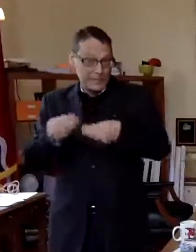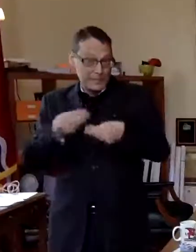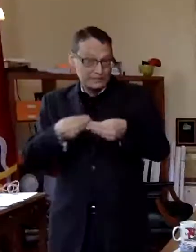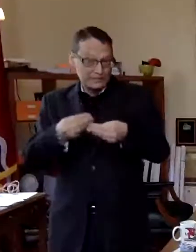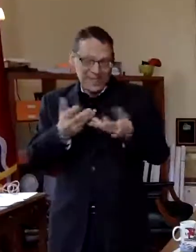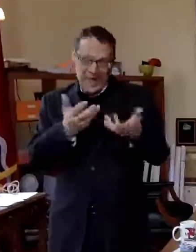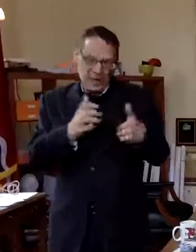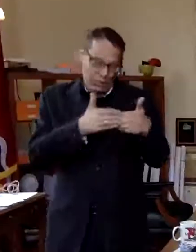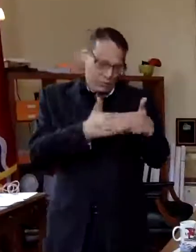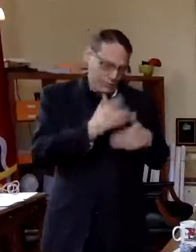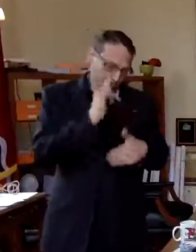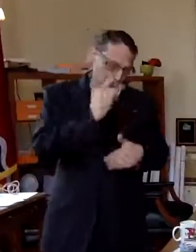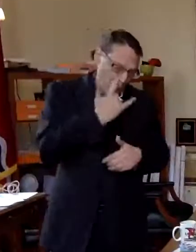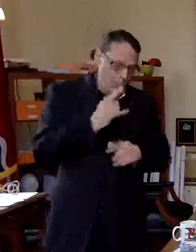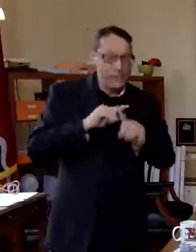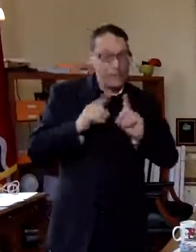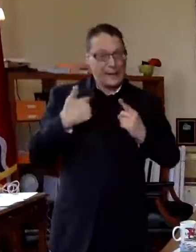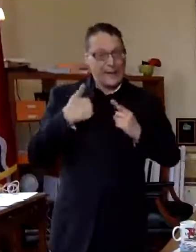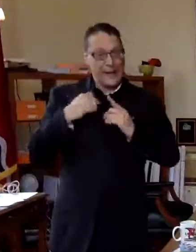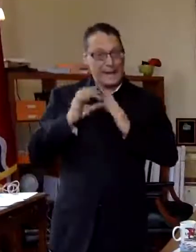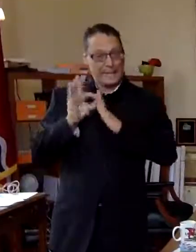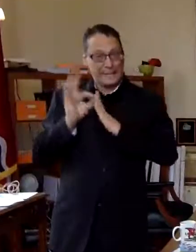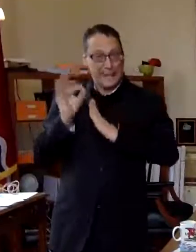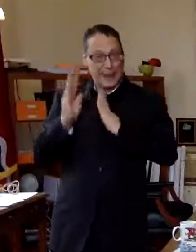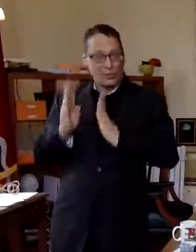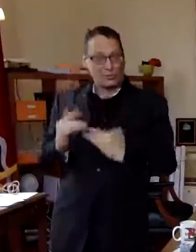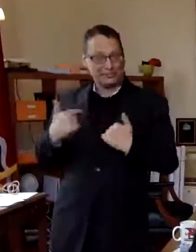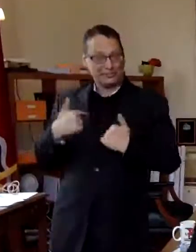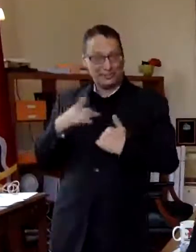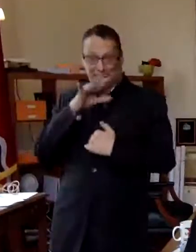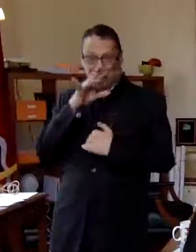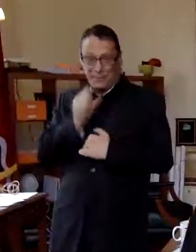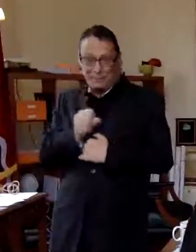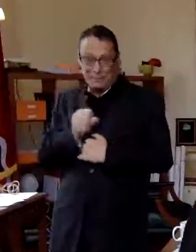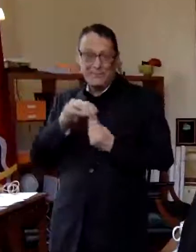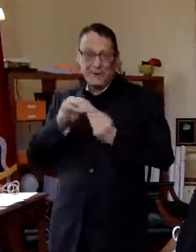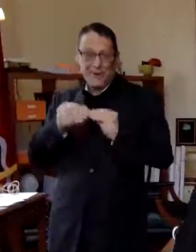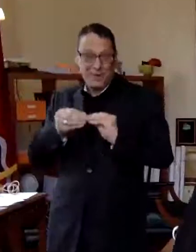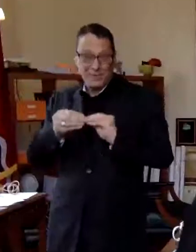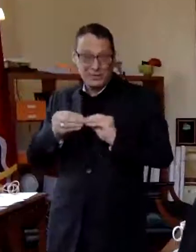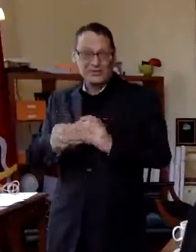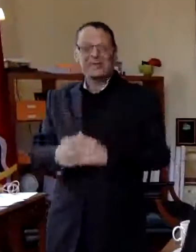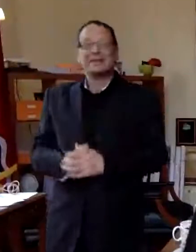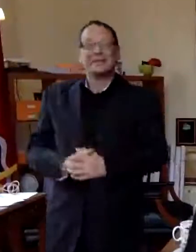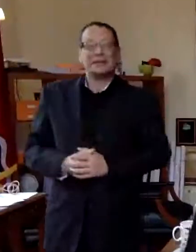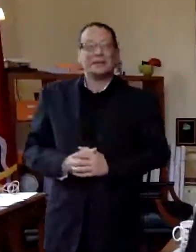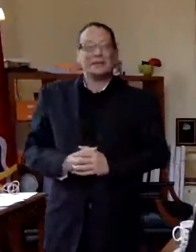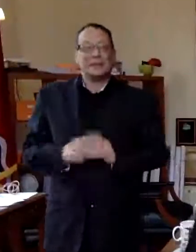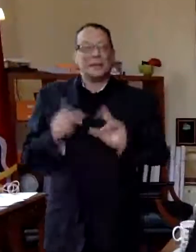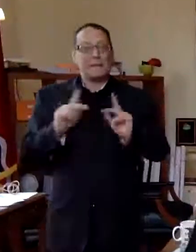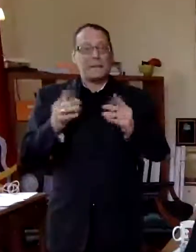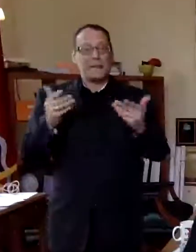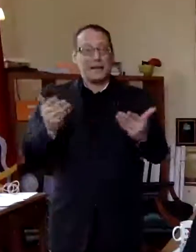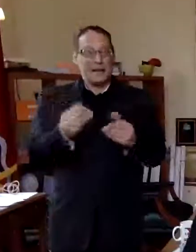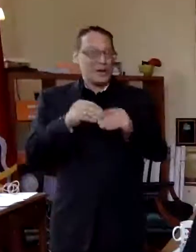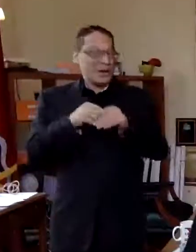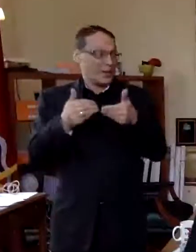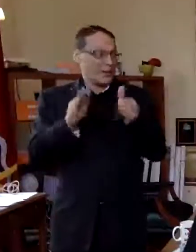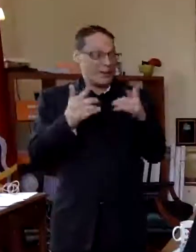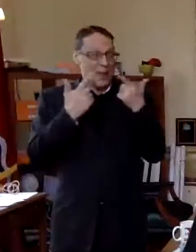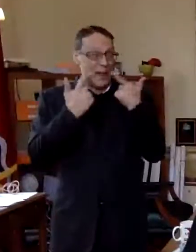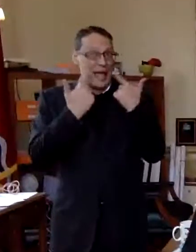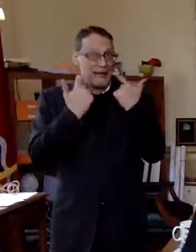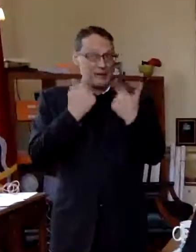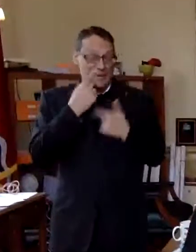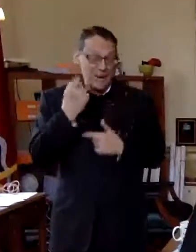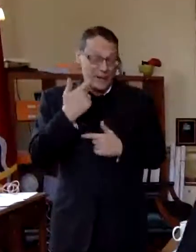the rest of you you know i'm an accountant so i like these numbers um people here in the room with me are laughing at that